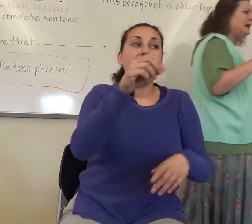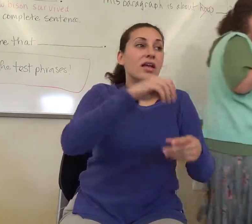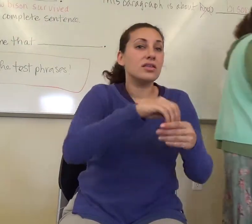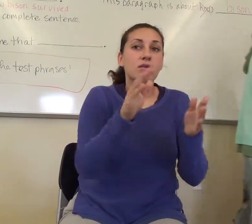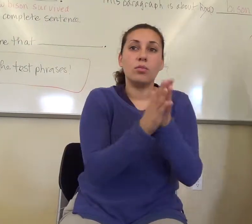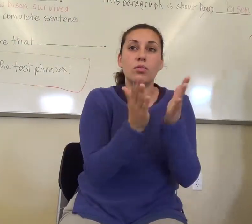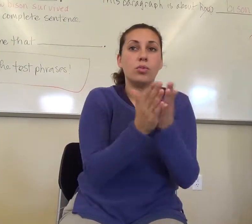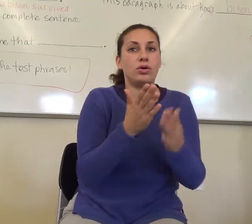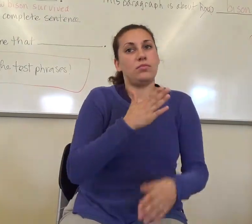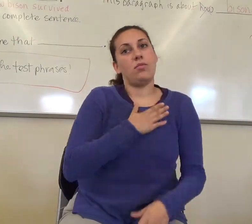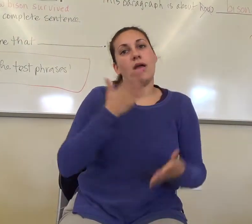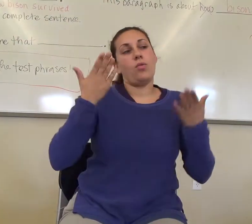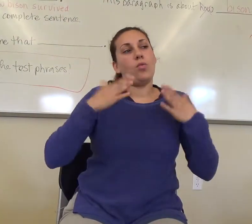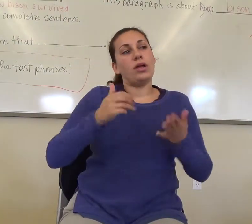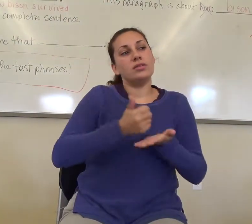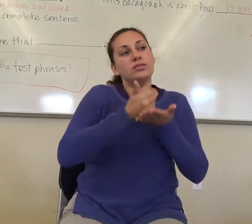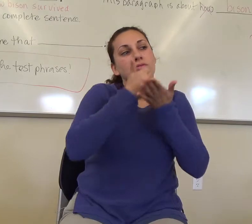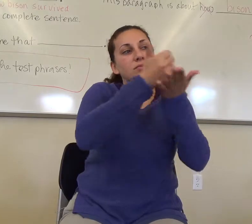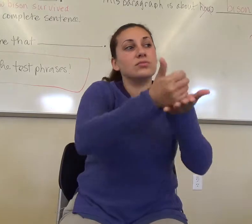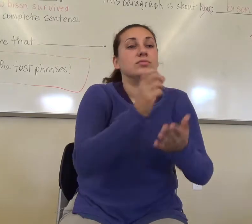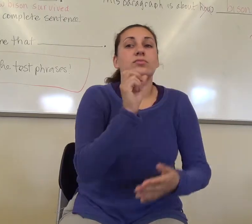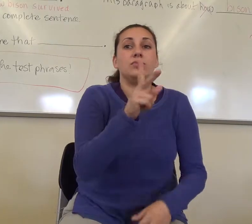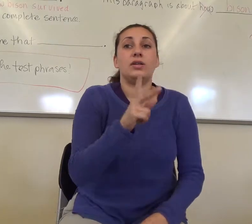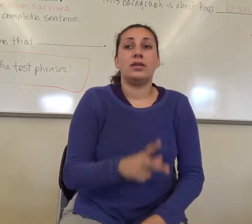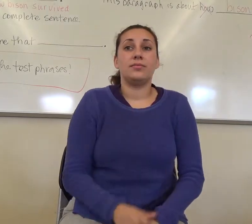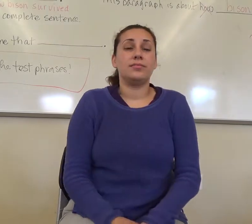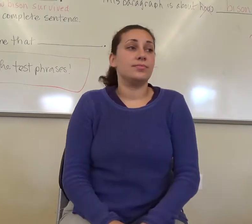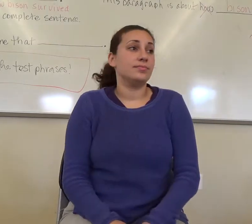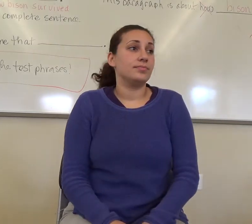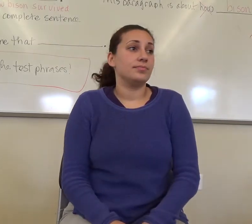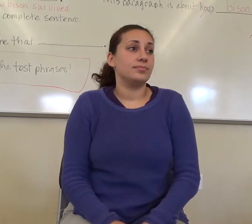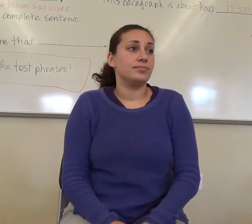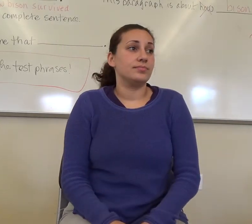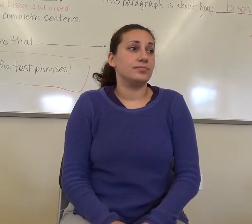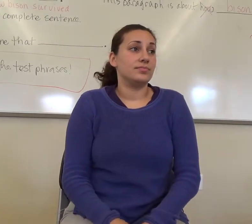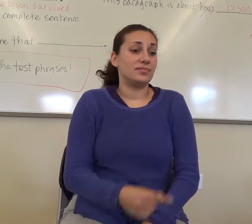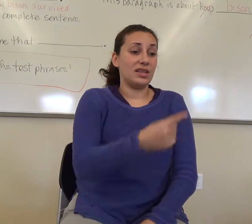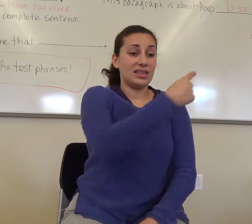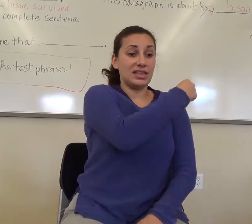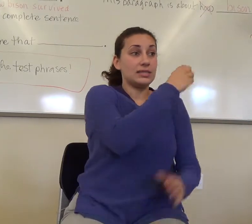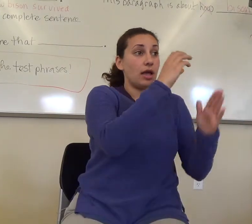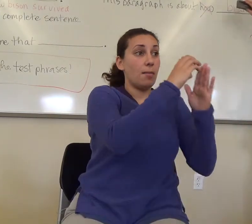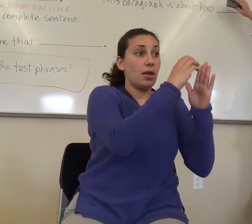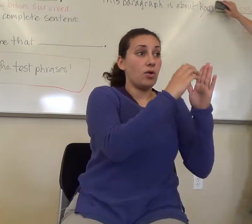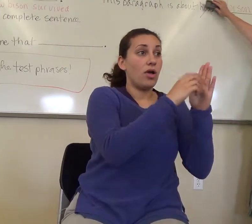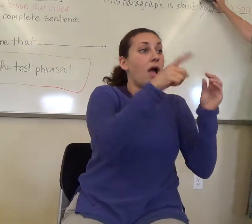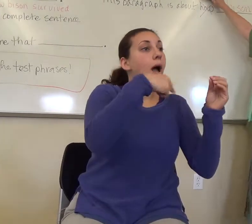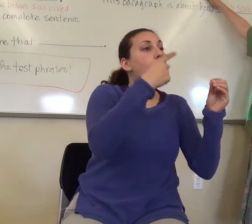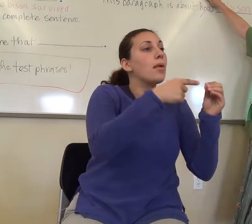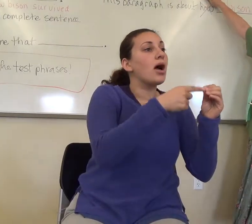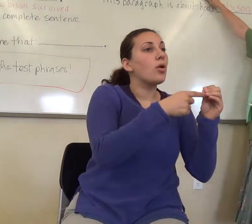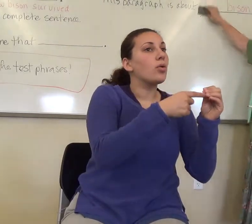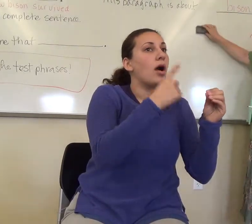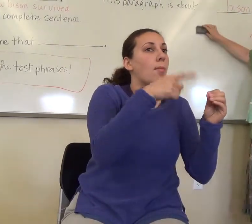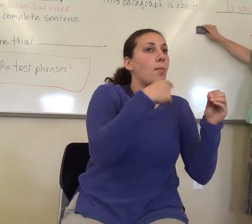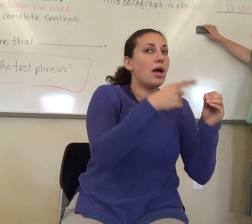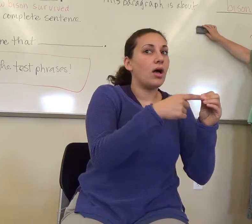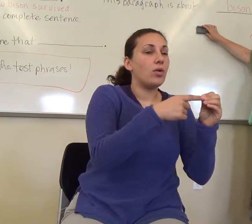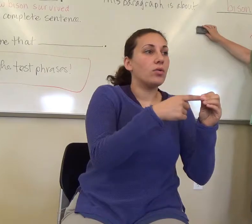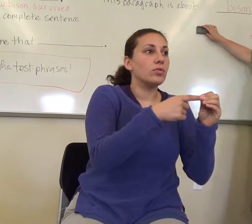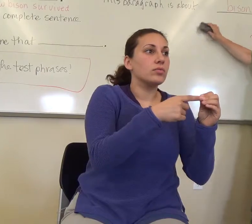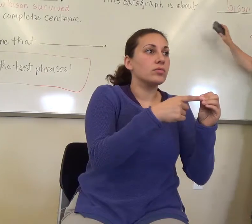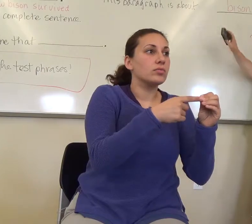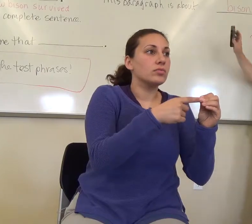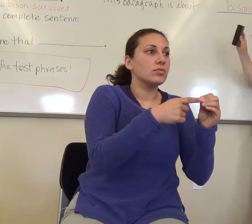way of understanding what the book tells you. This paragraph is about, that forces